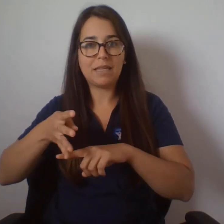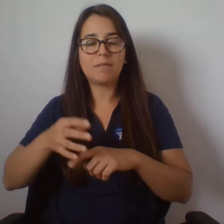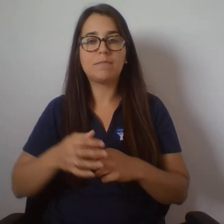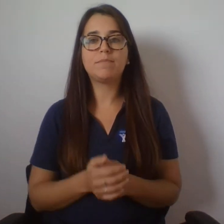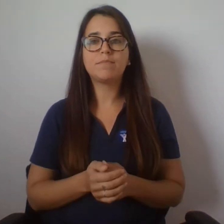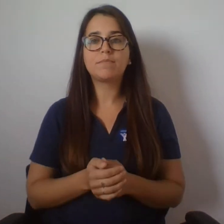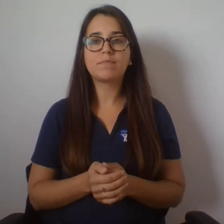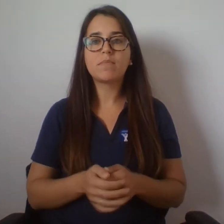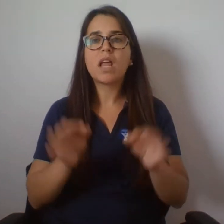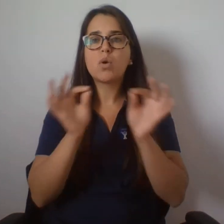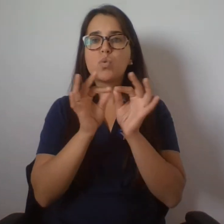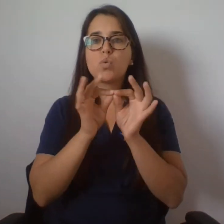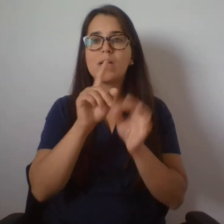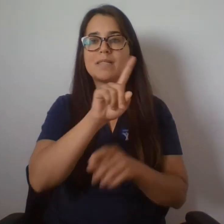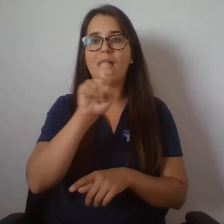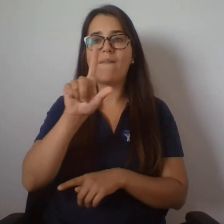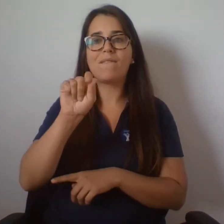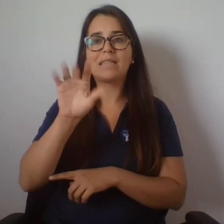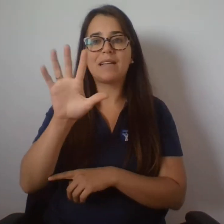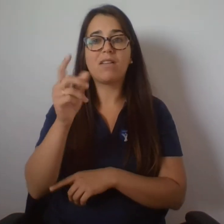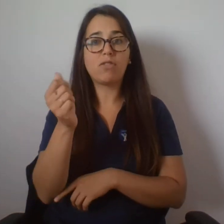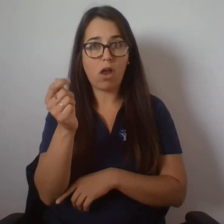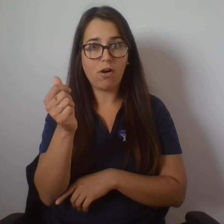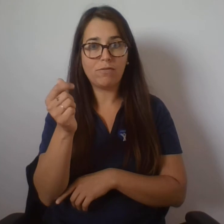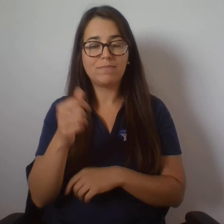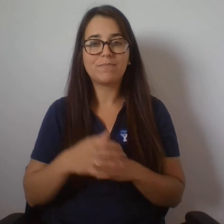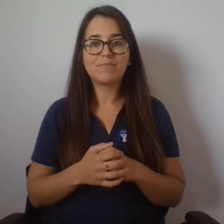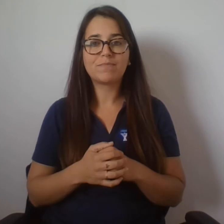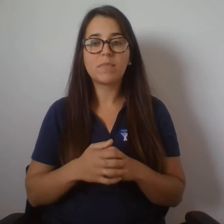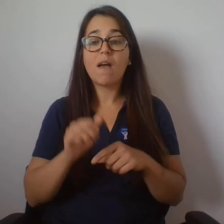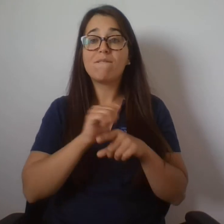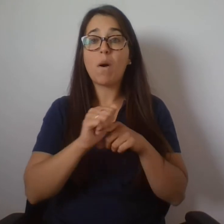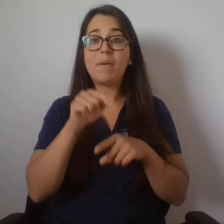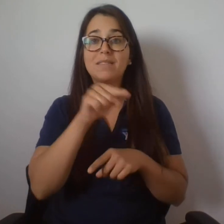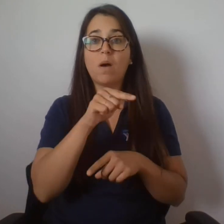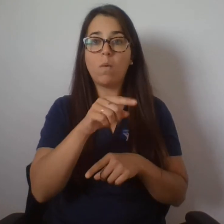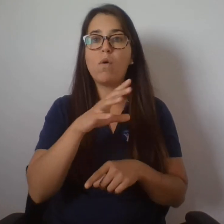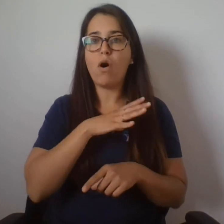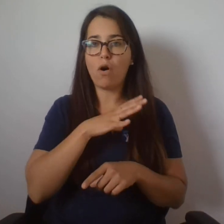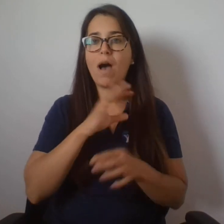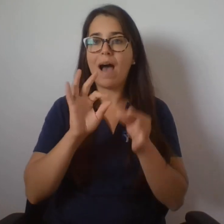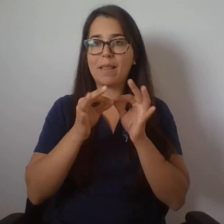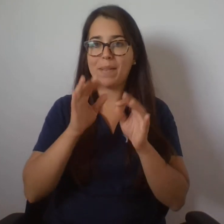or other